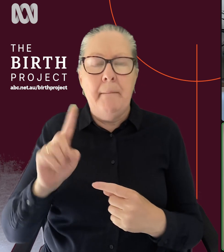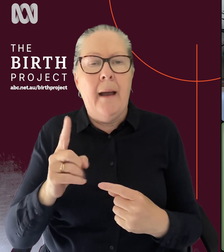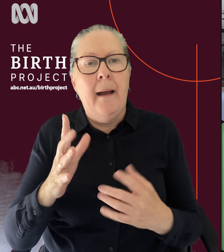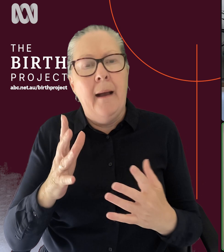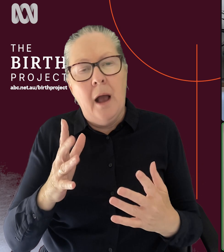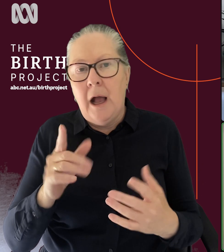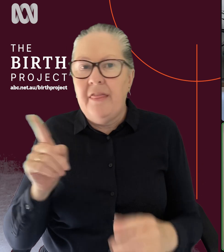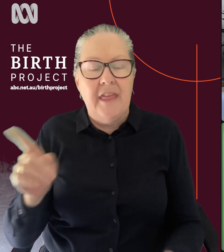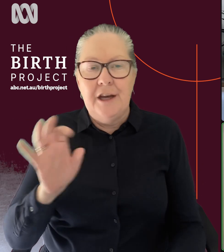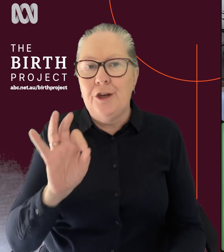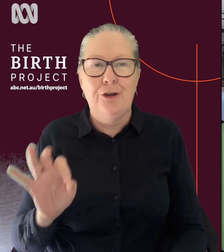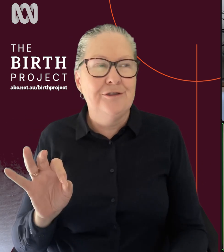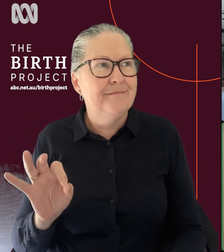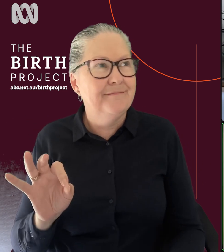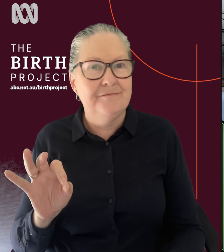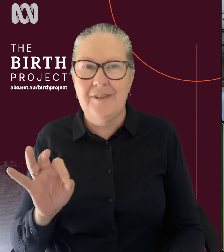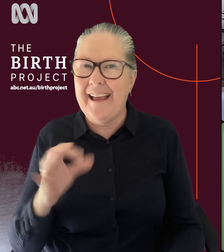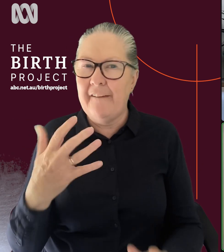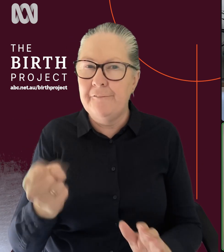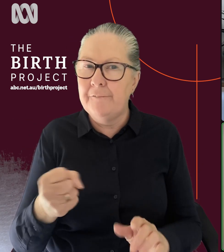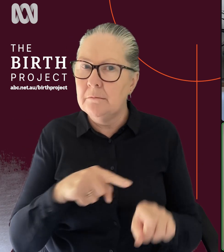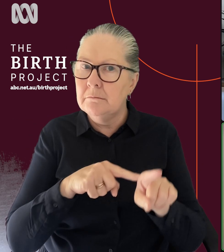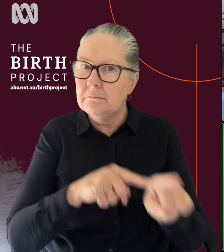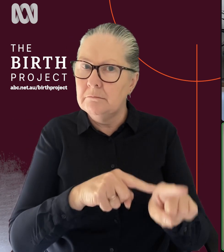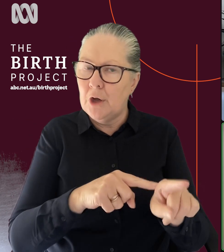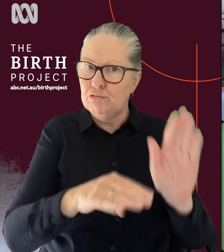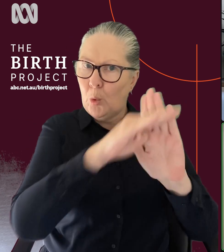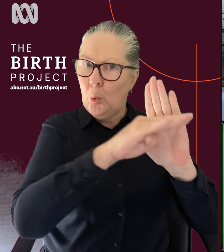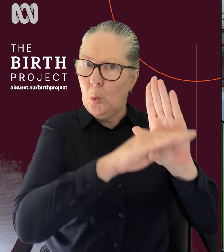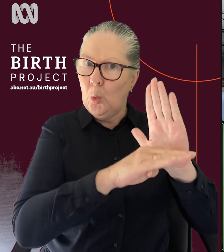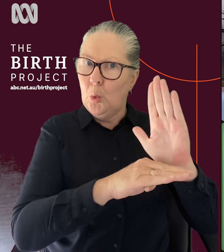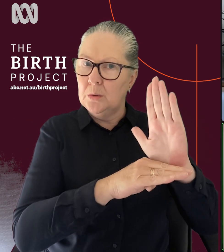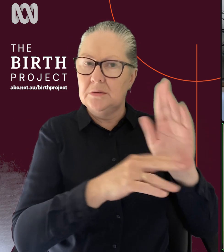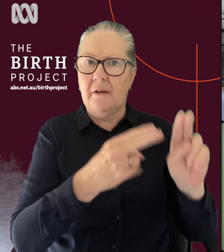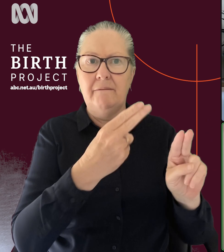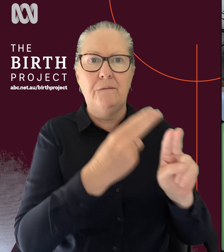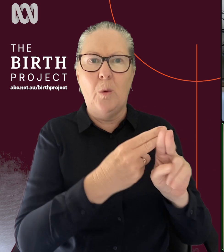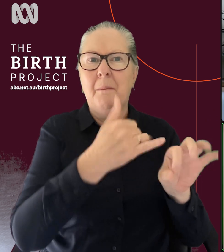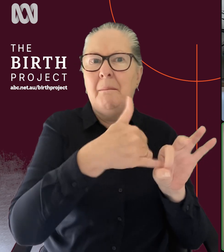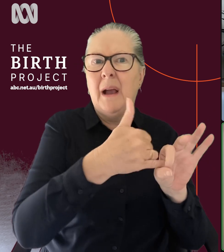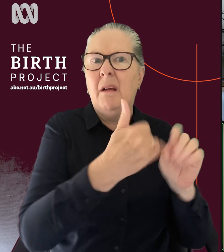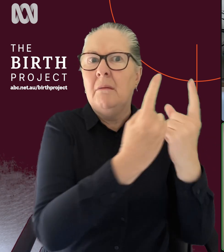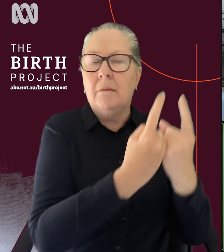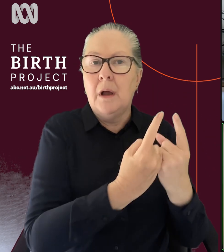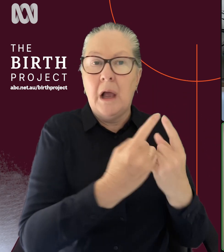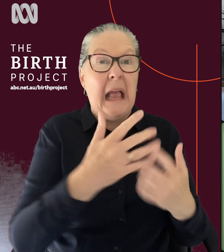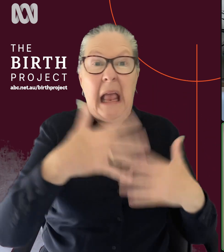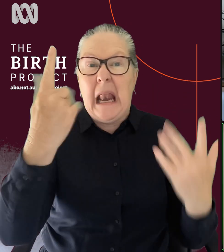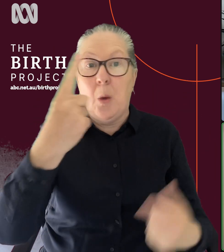sort of regulated under a particular industry. So pretty much anyone can kind of create a doula course and